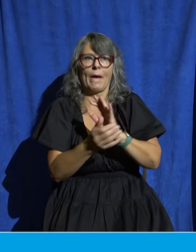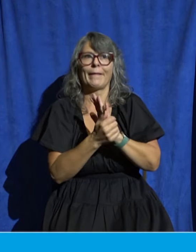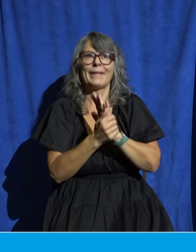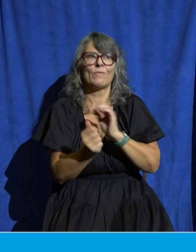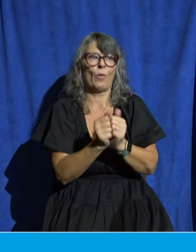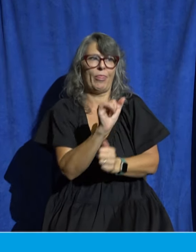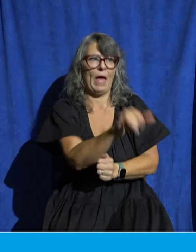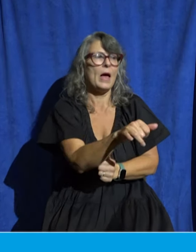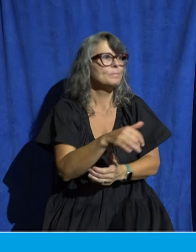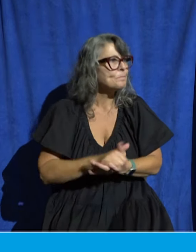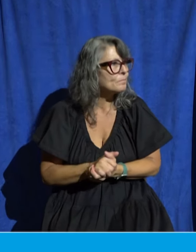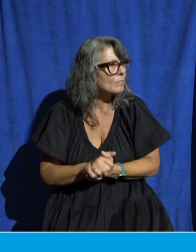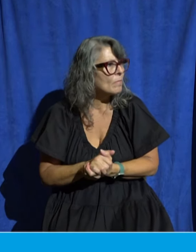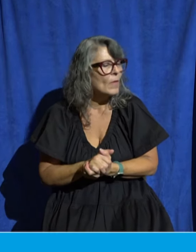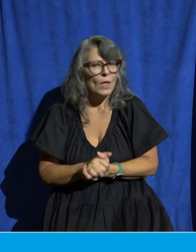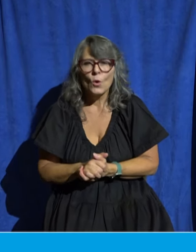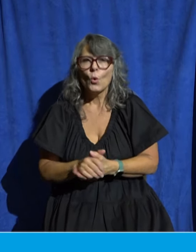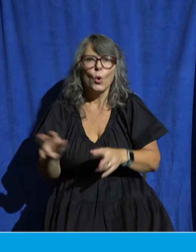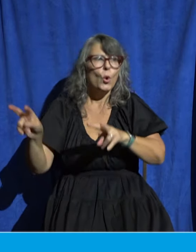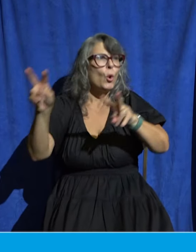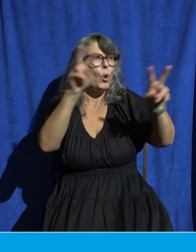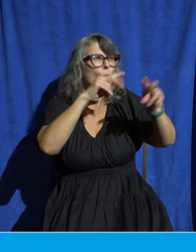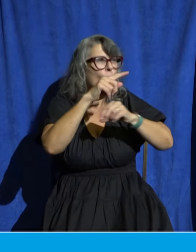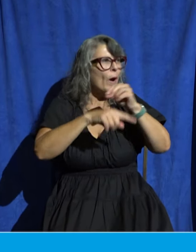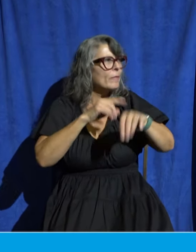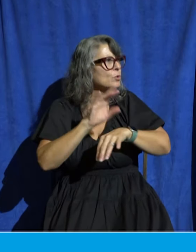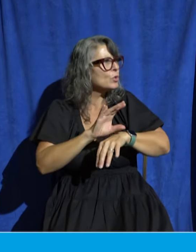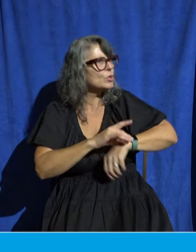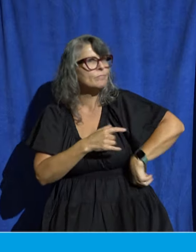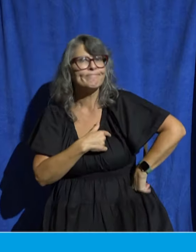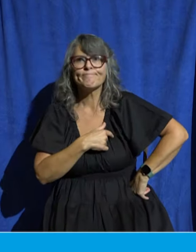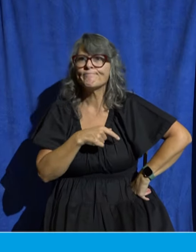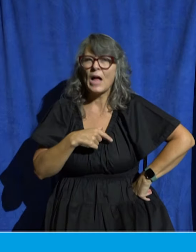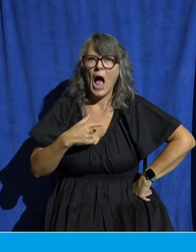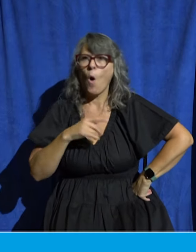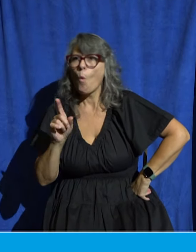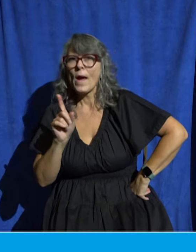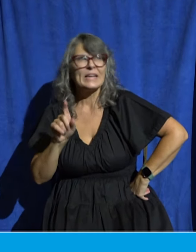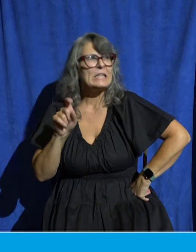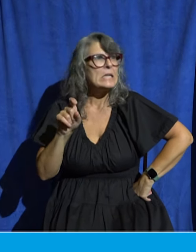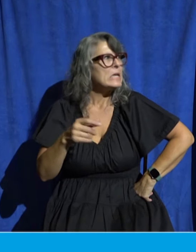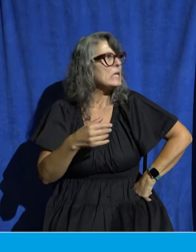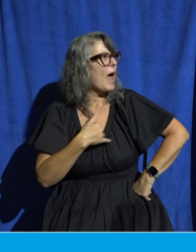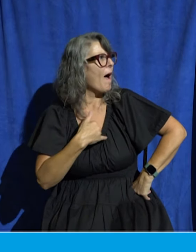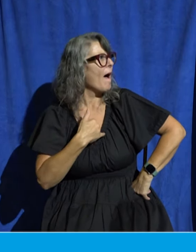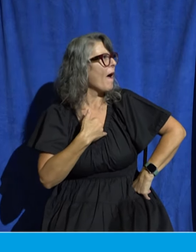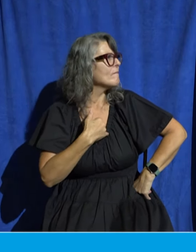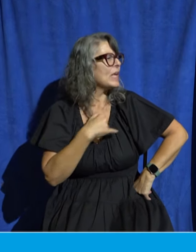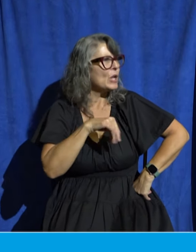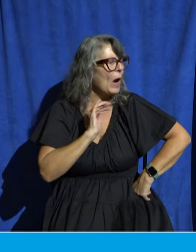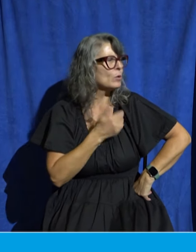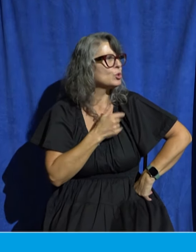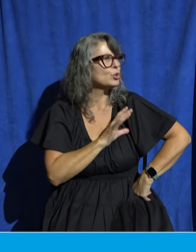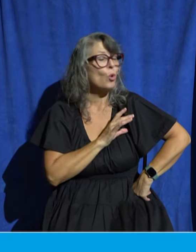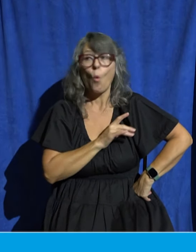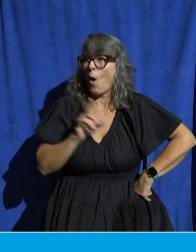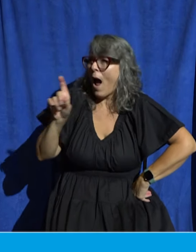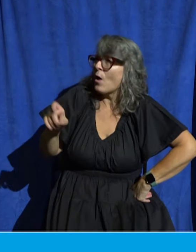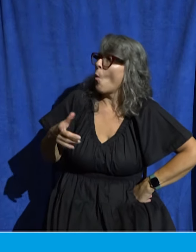the church and ask yourself where do I see a need? Or maybe ask where are the needs? And then look into ways that you can actually